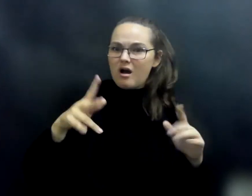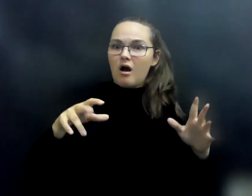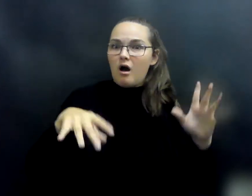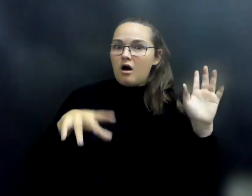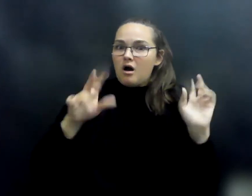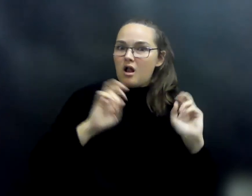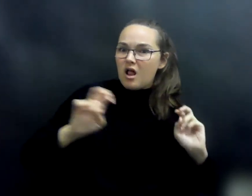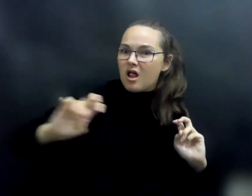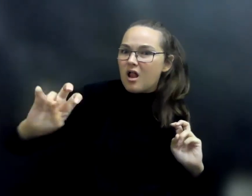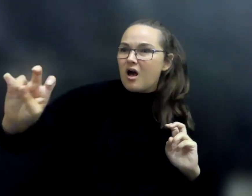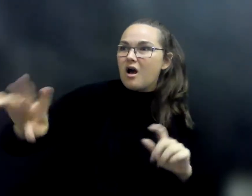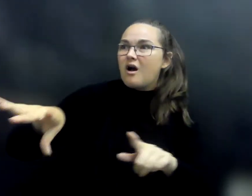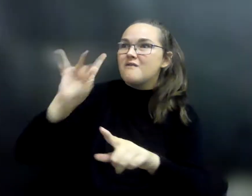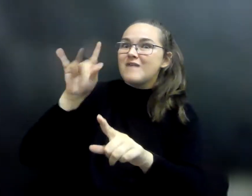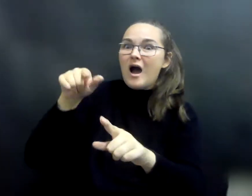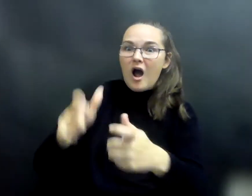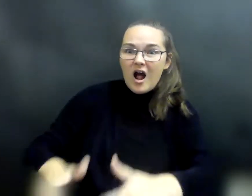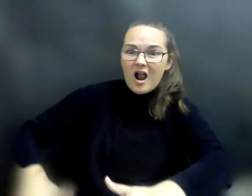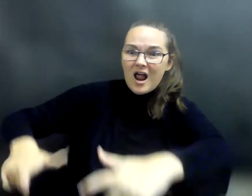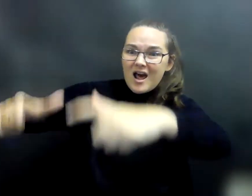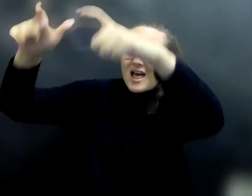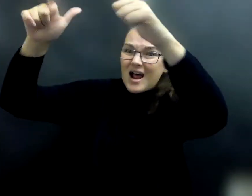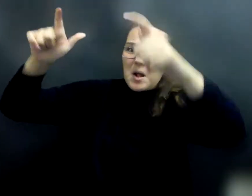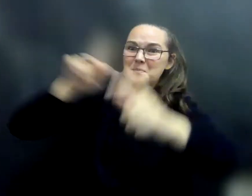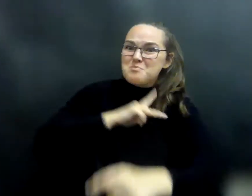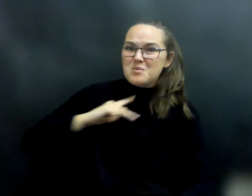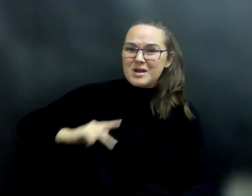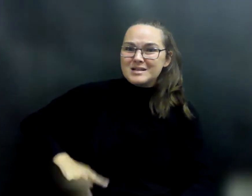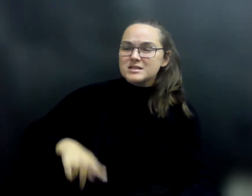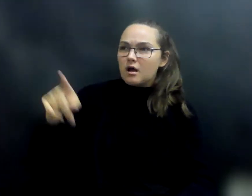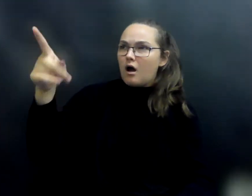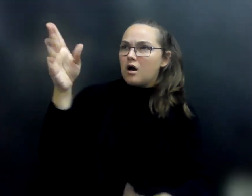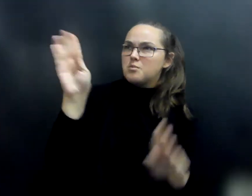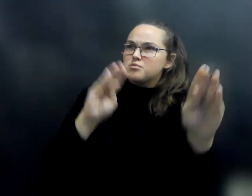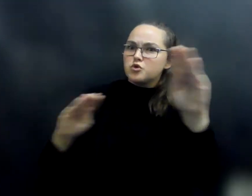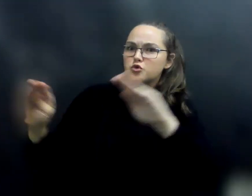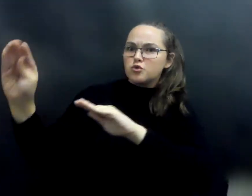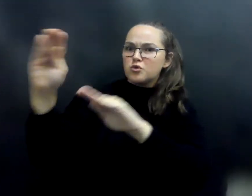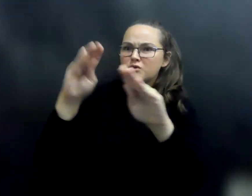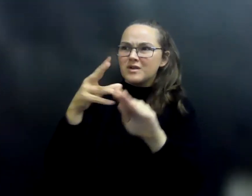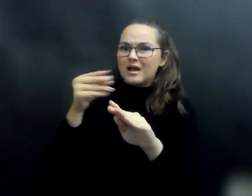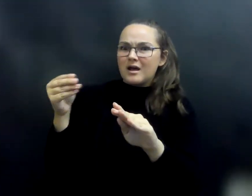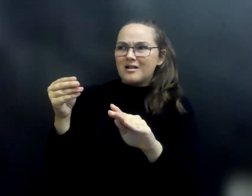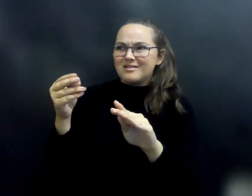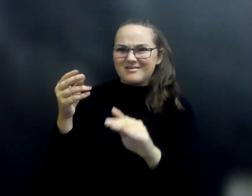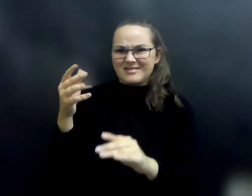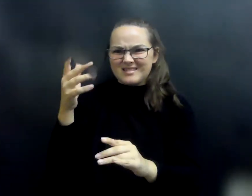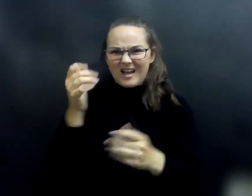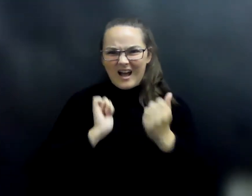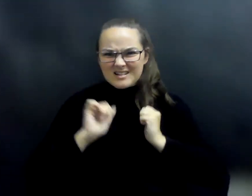He was amazed to see that the princesses in the paintings moved and gestured to him as if they were alive. The